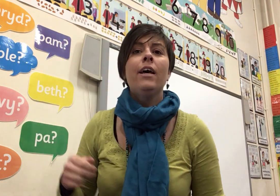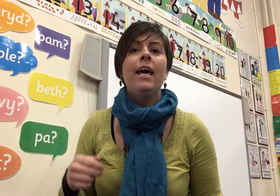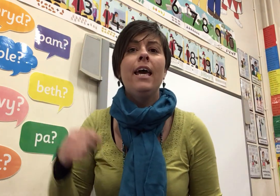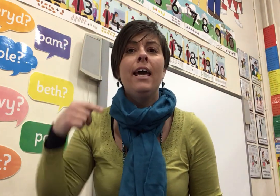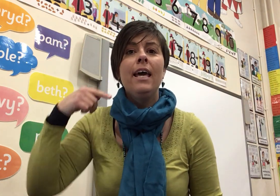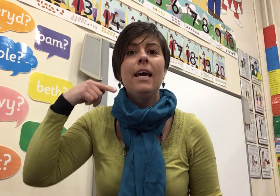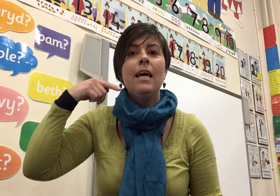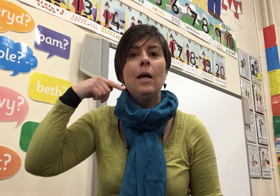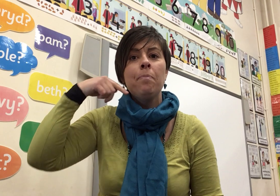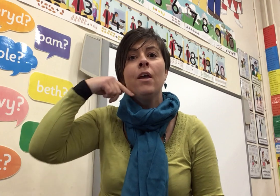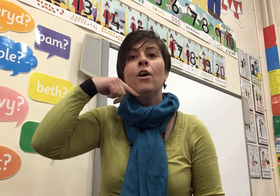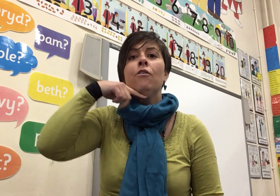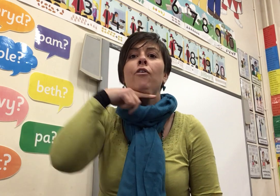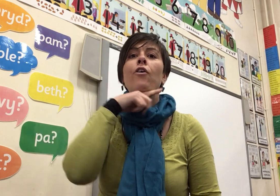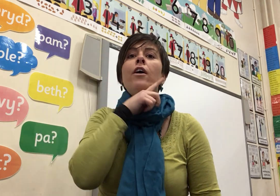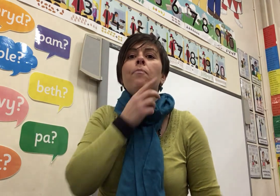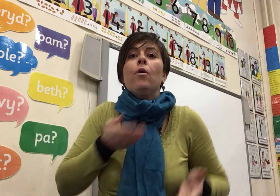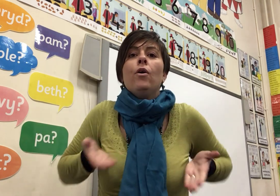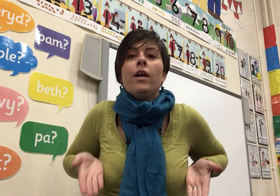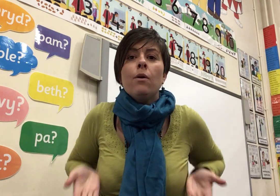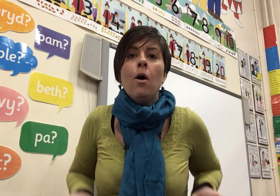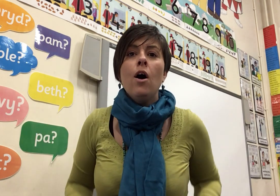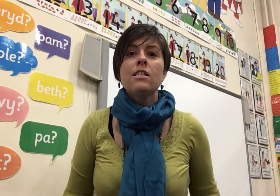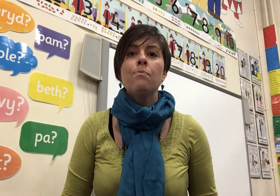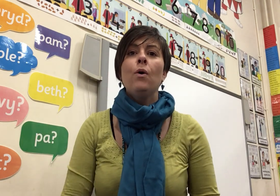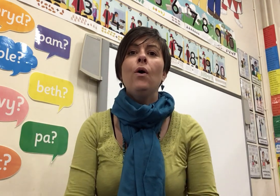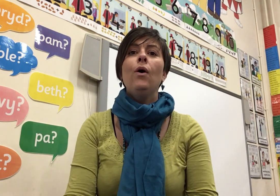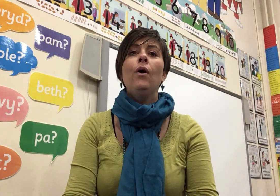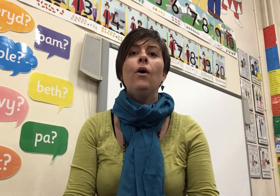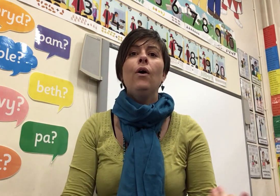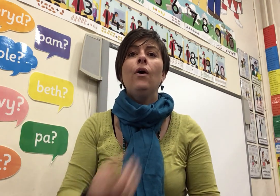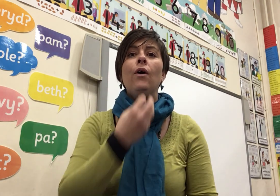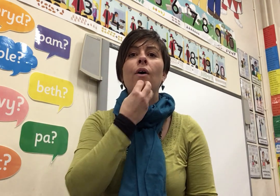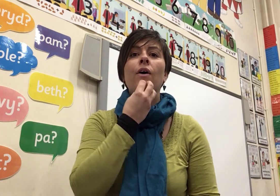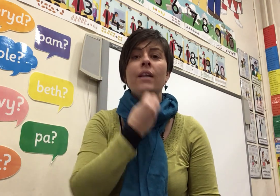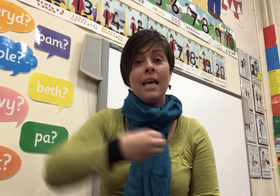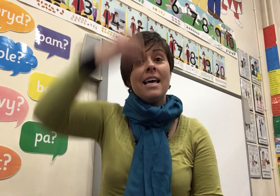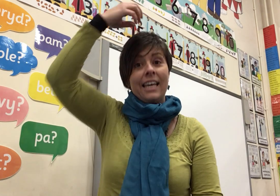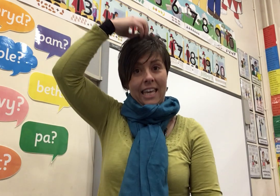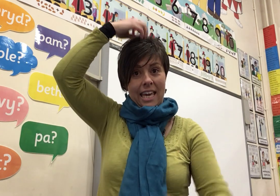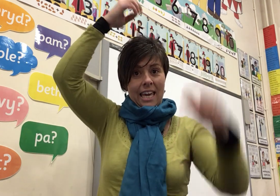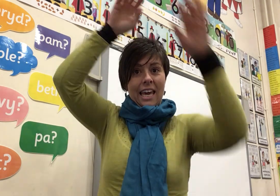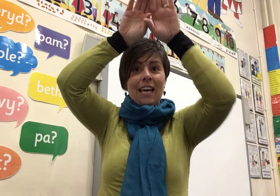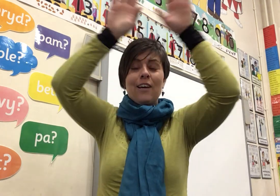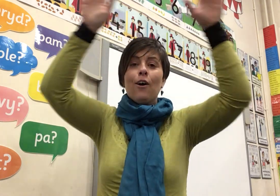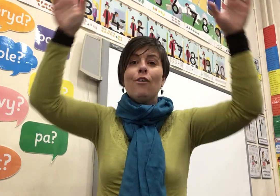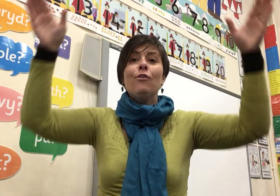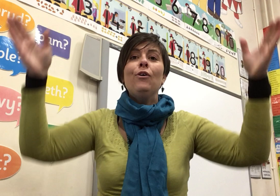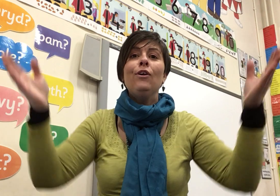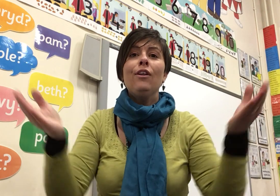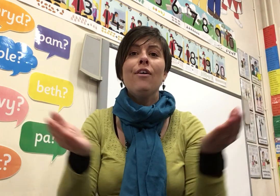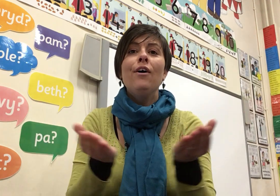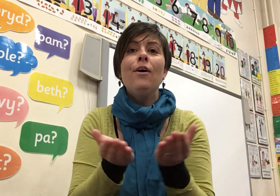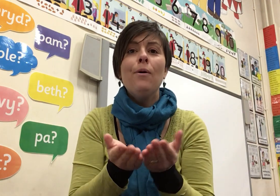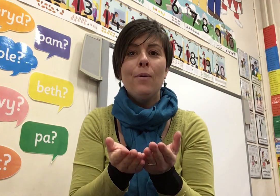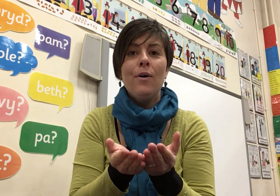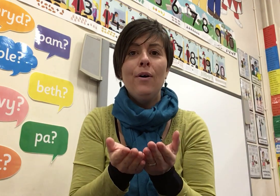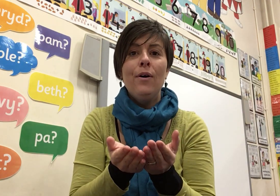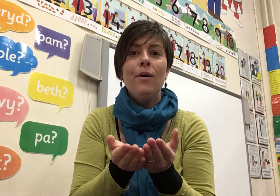him For a boy was born King of all the world